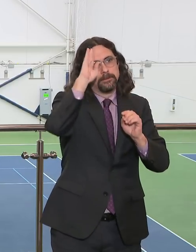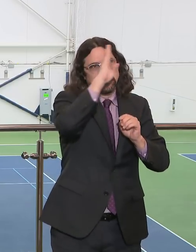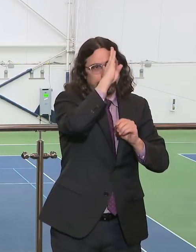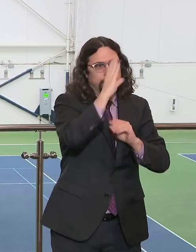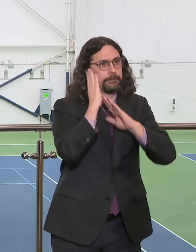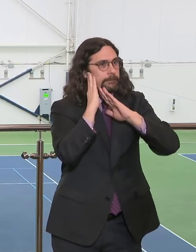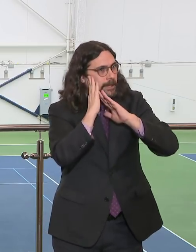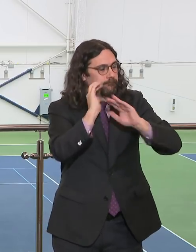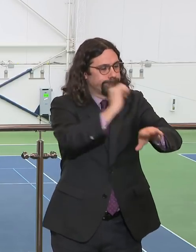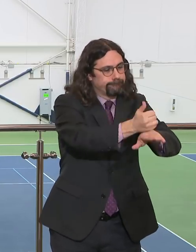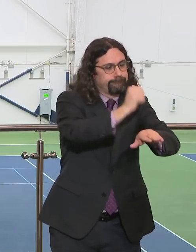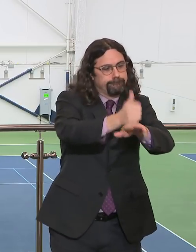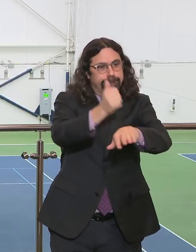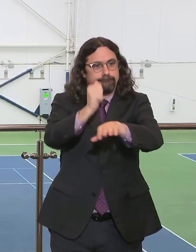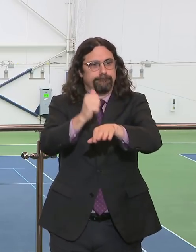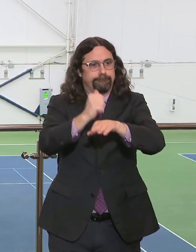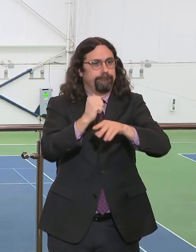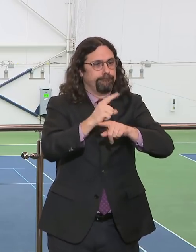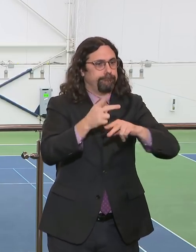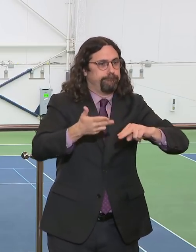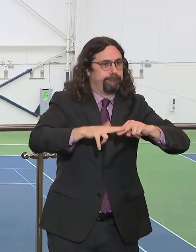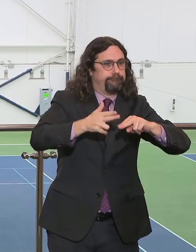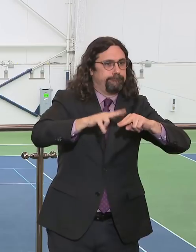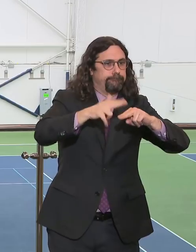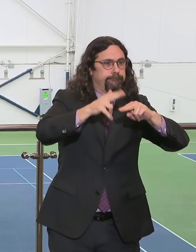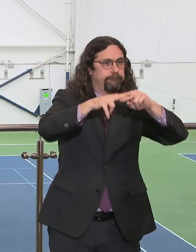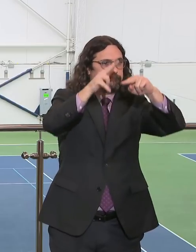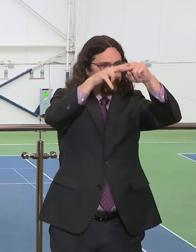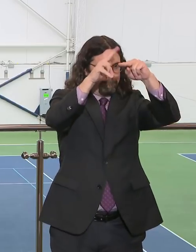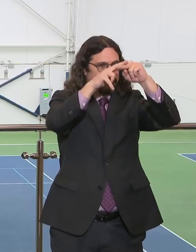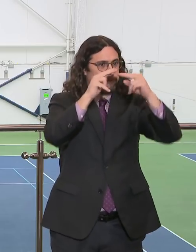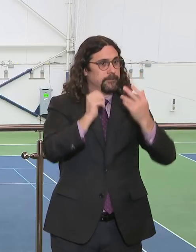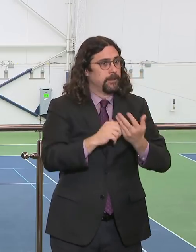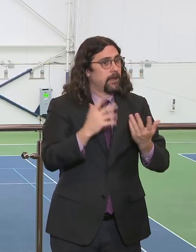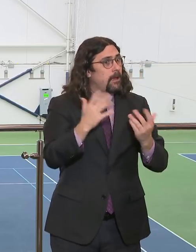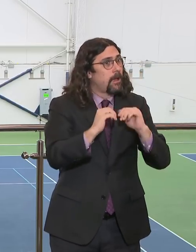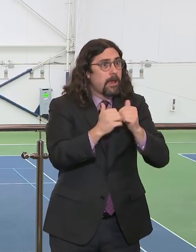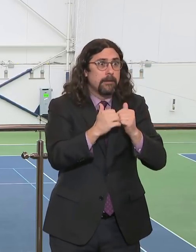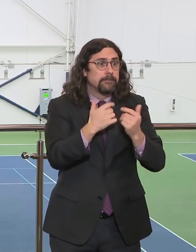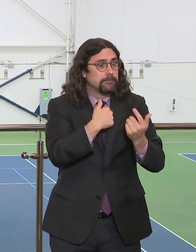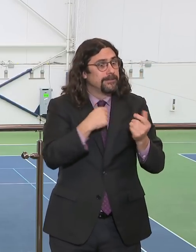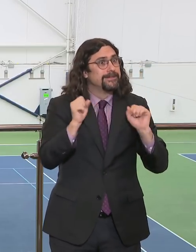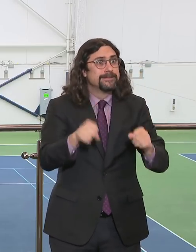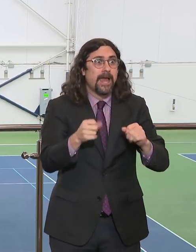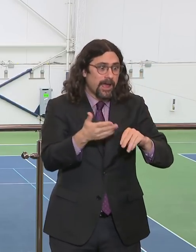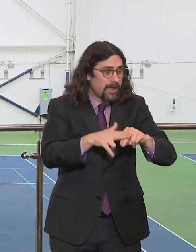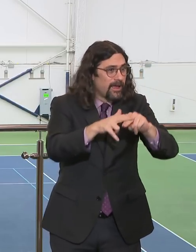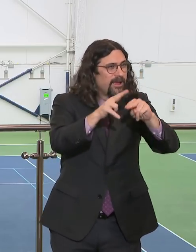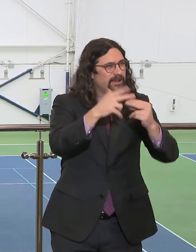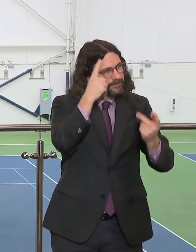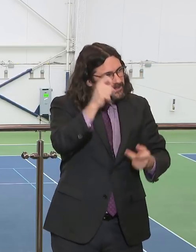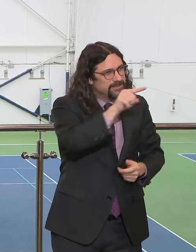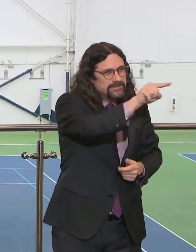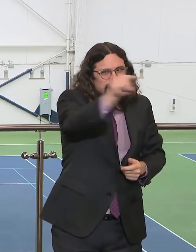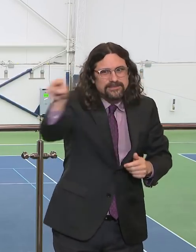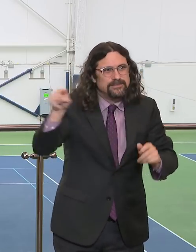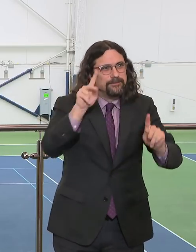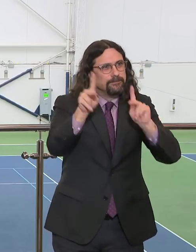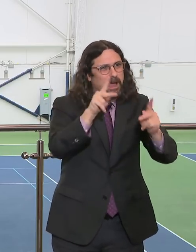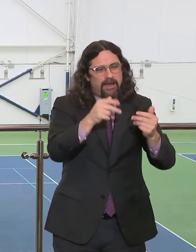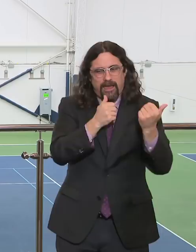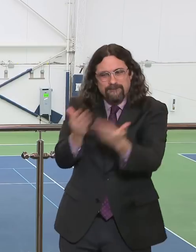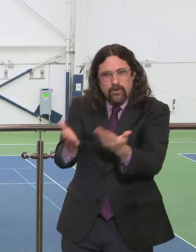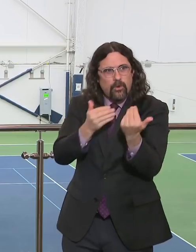And that speaks to what New Yorkers do all the time, the attitude we have that we will overcome anything and